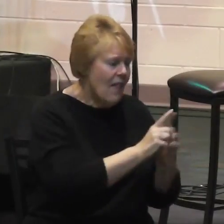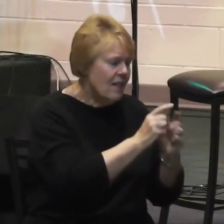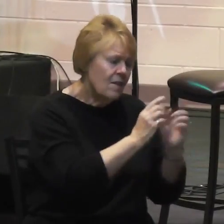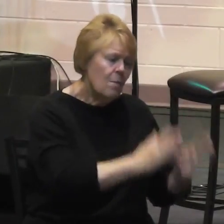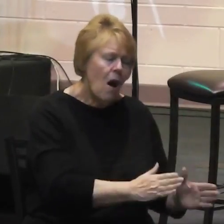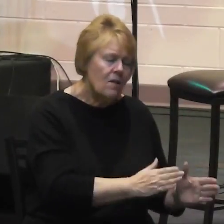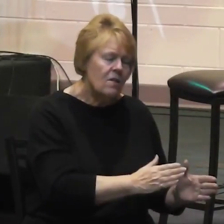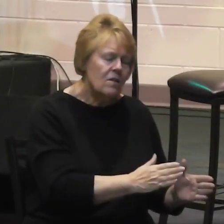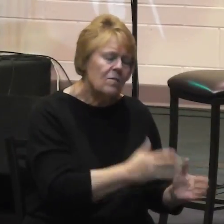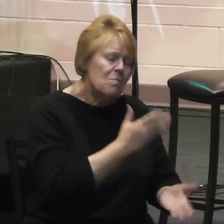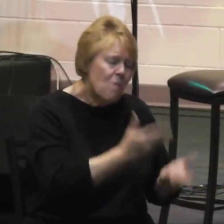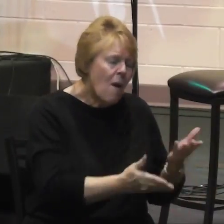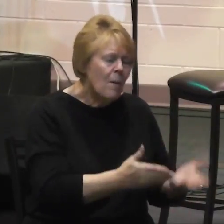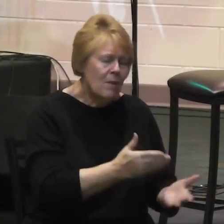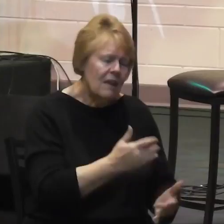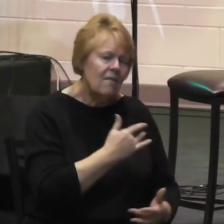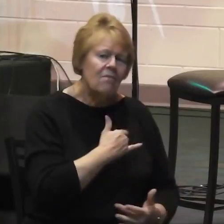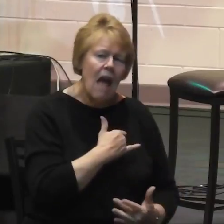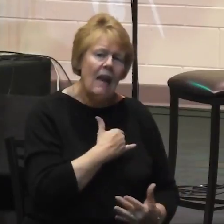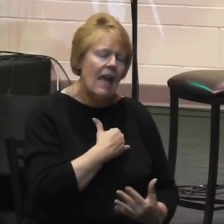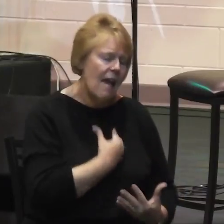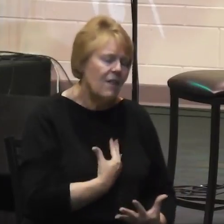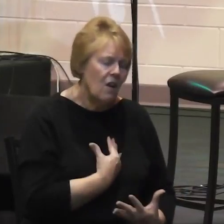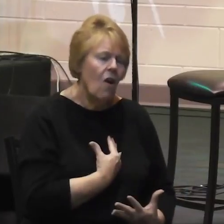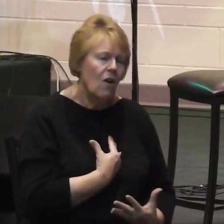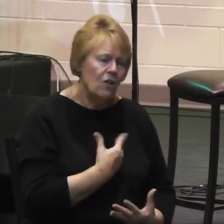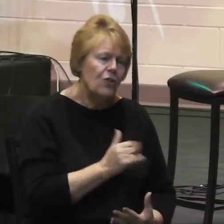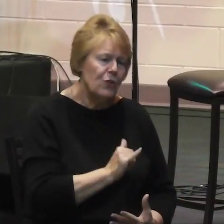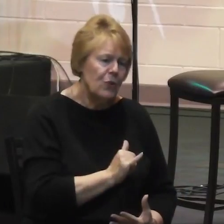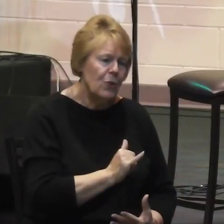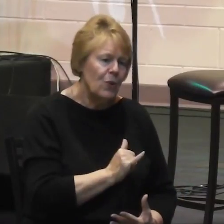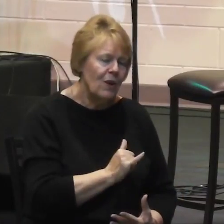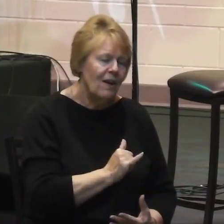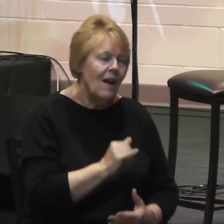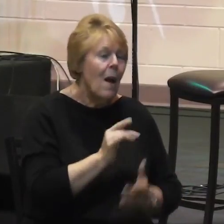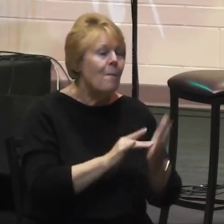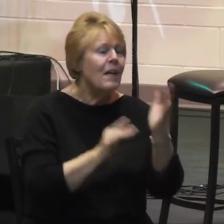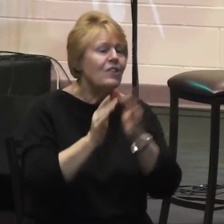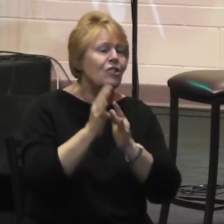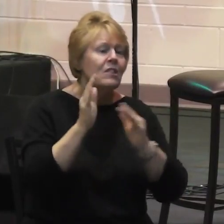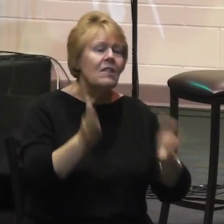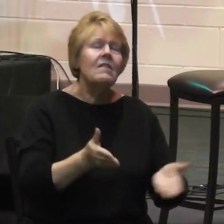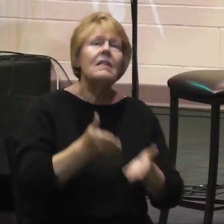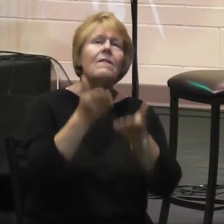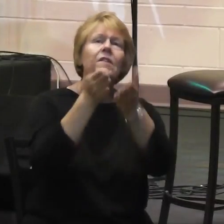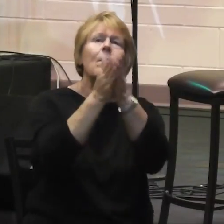point. And he prays for them, you know, and he lifts up a prayer